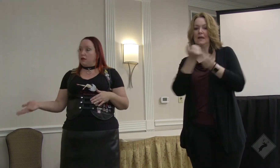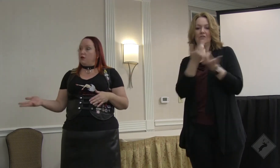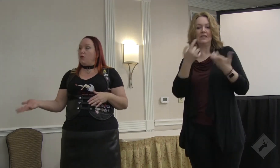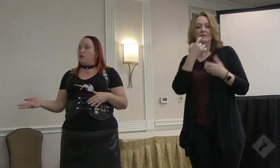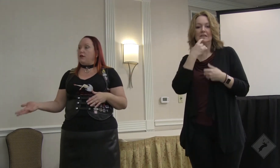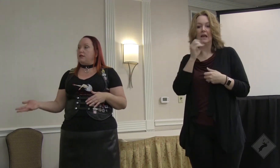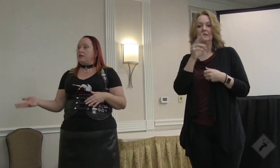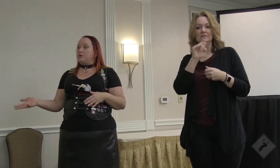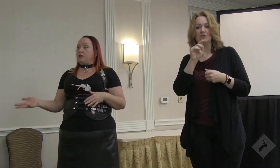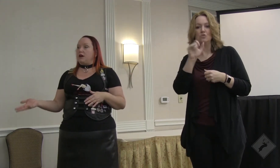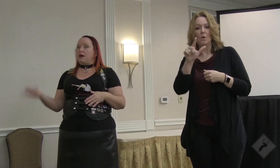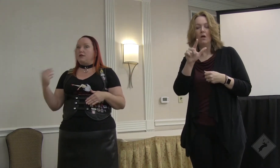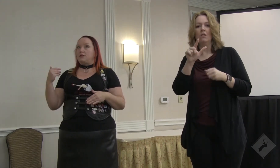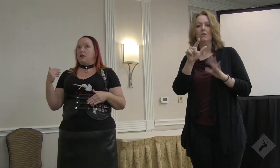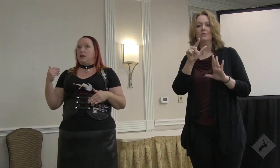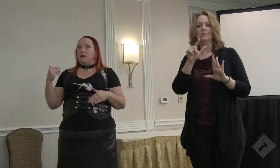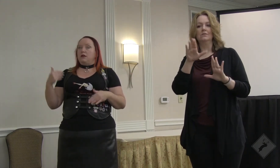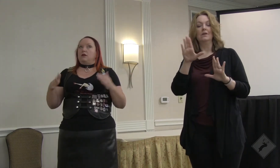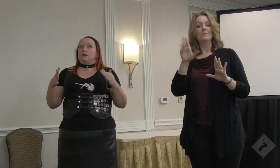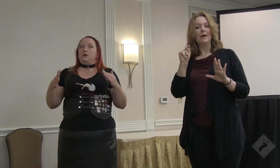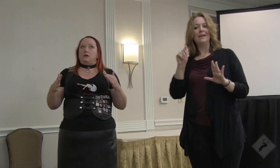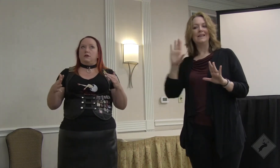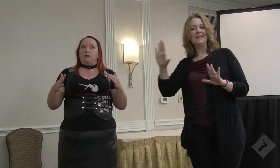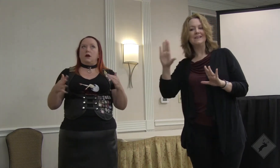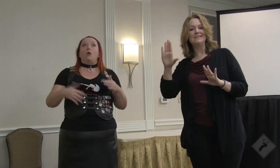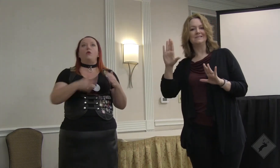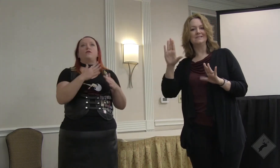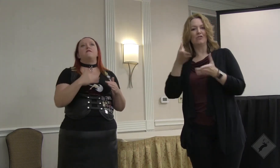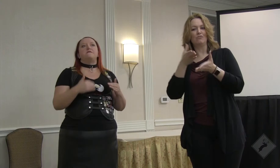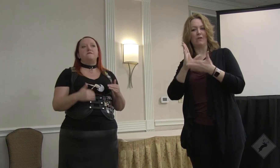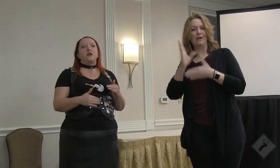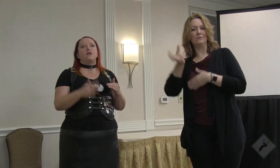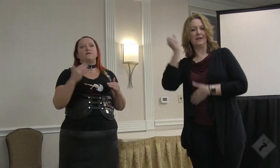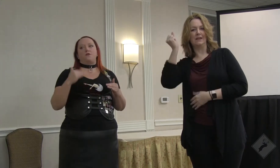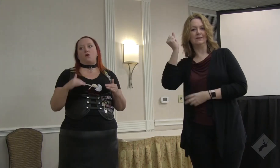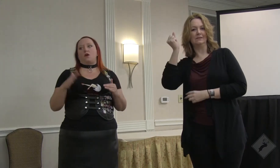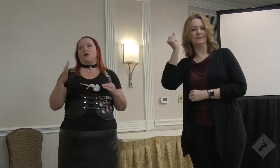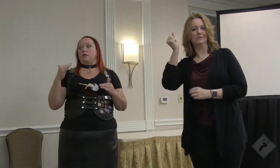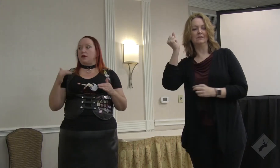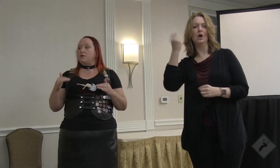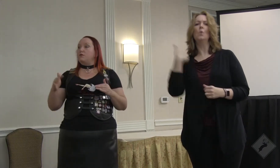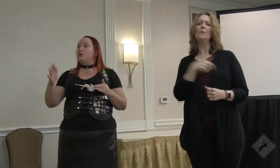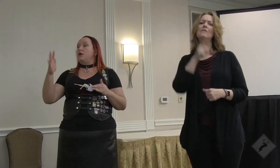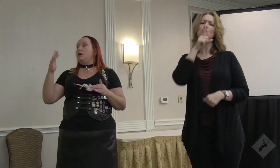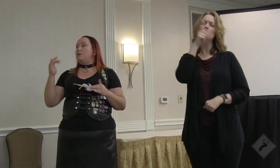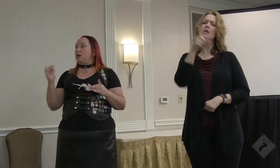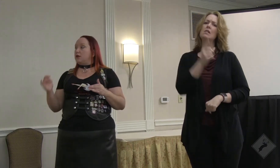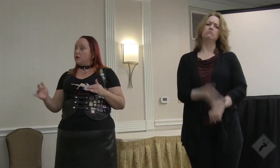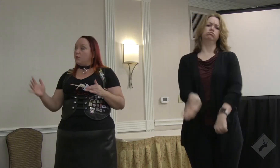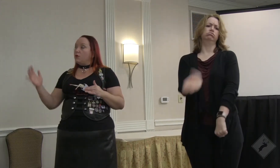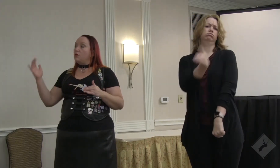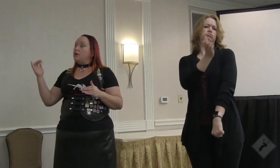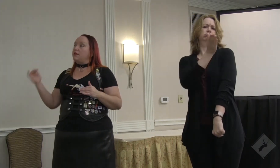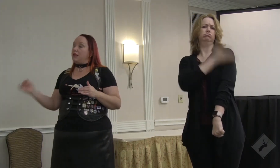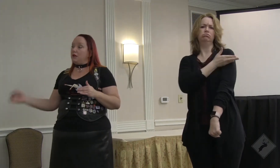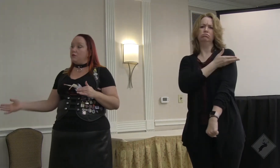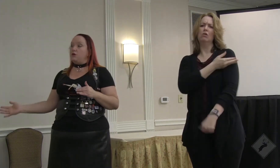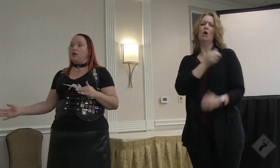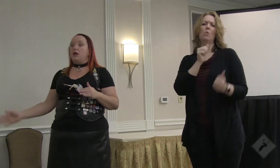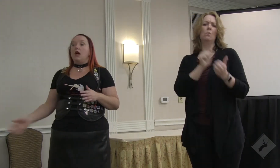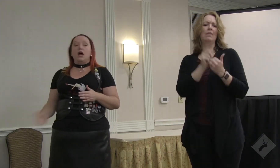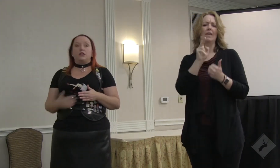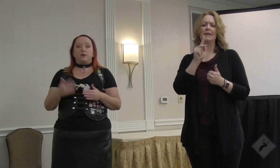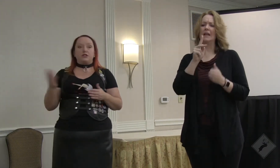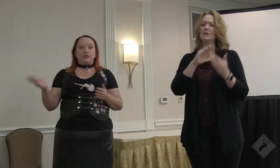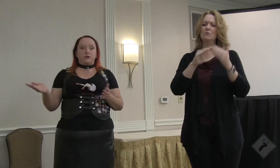reason why I'm telling you all this is because we have come very far in the leather community, in the BDSM world, in the kink